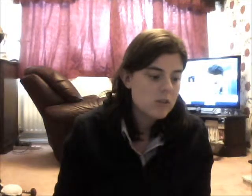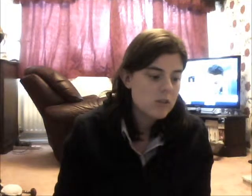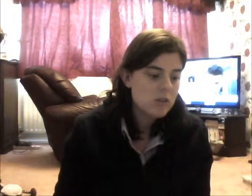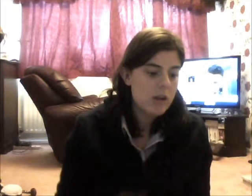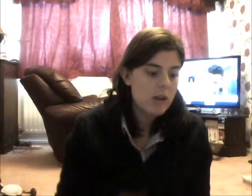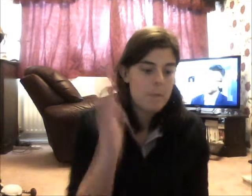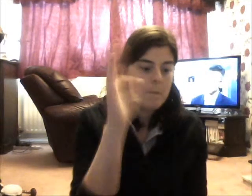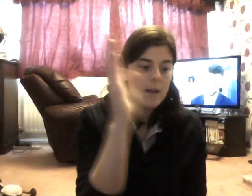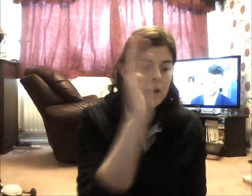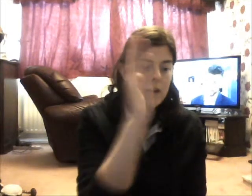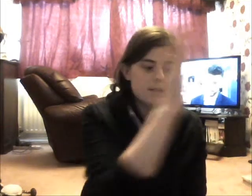Blinds.